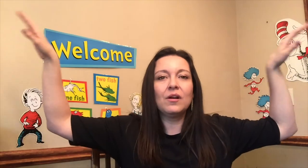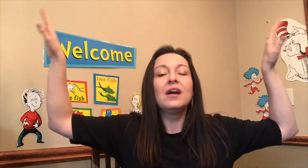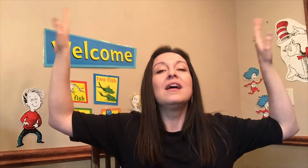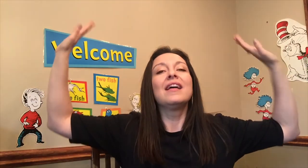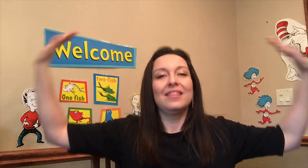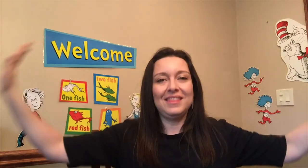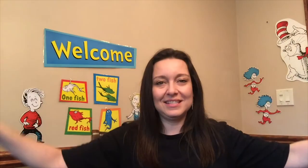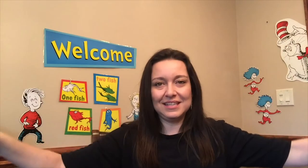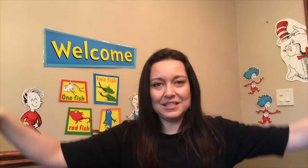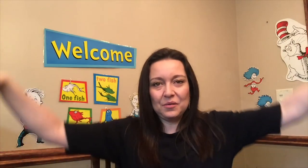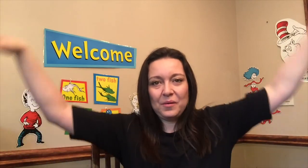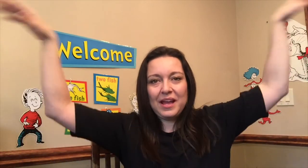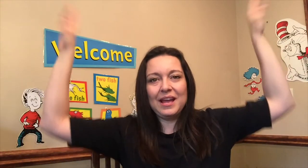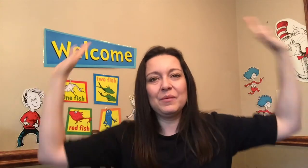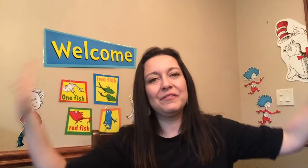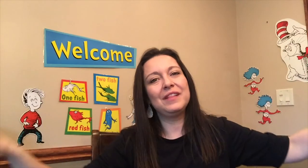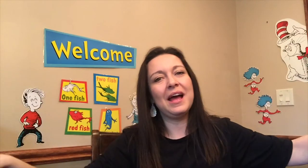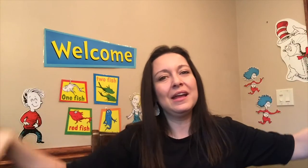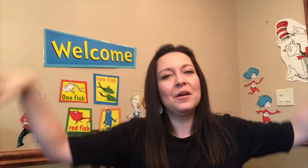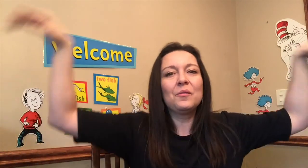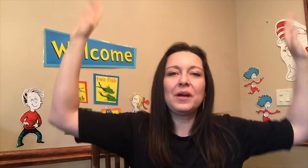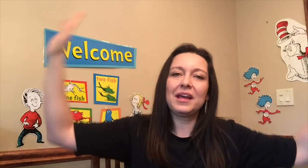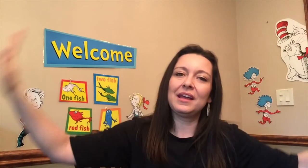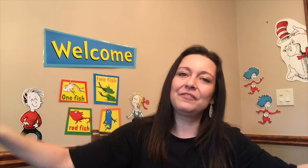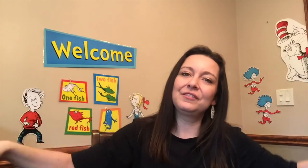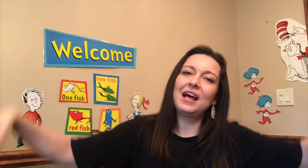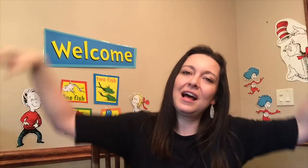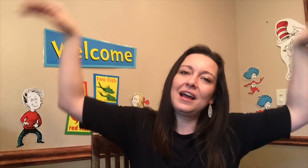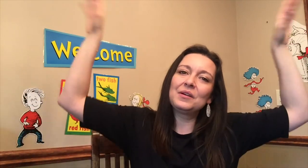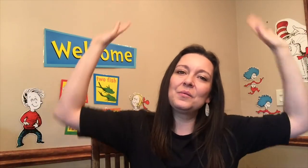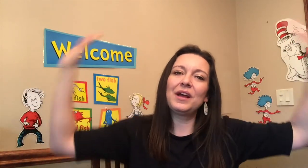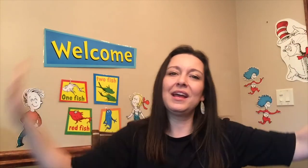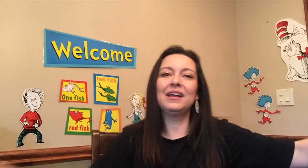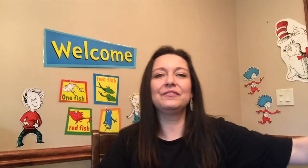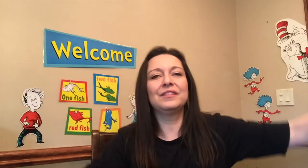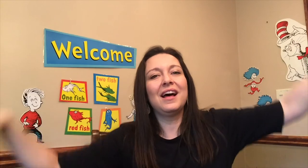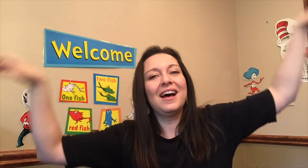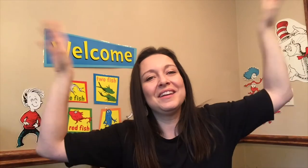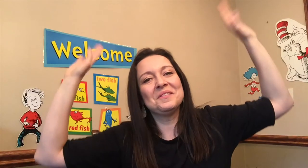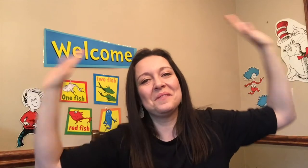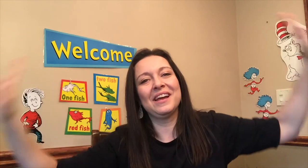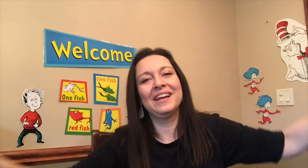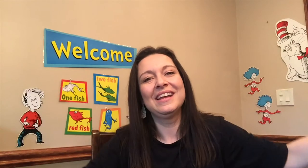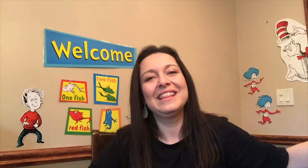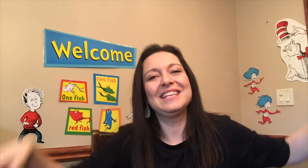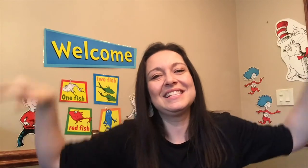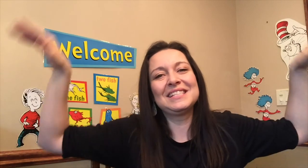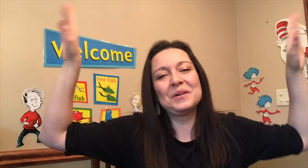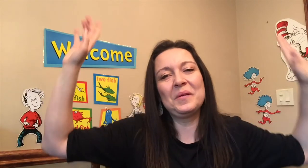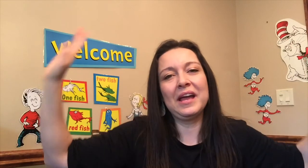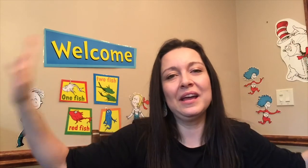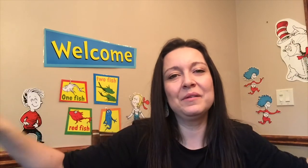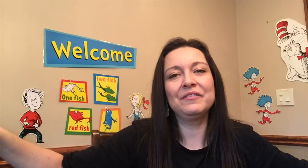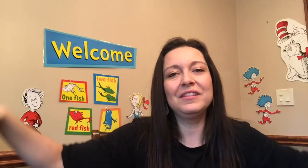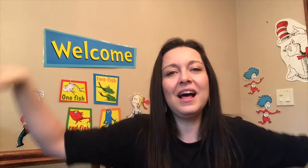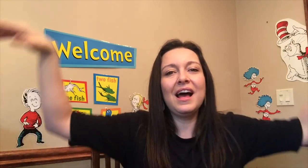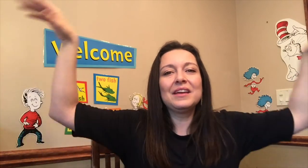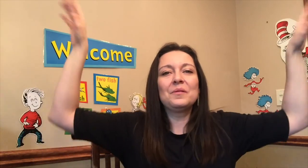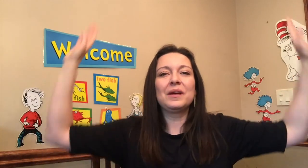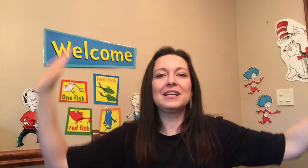this is the way we fly away fly away fly away this is the way we fly away